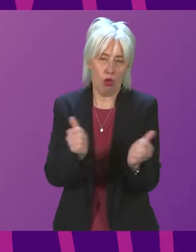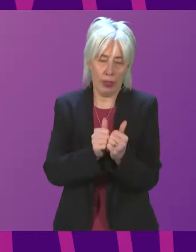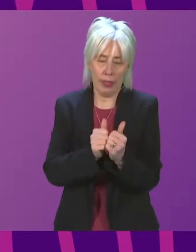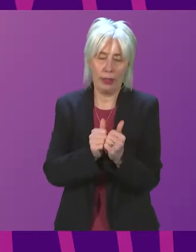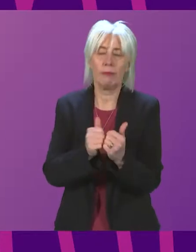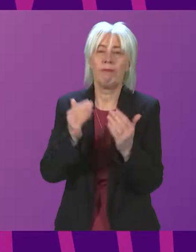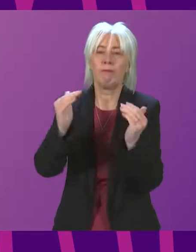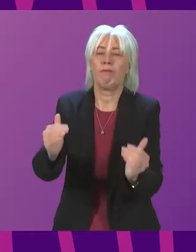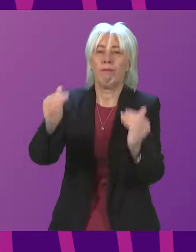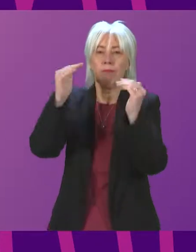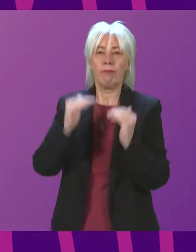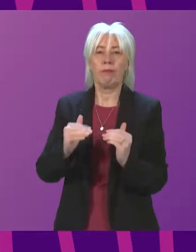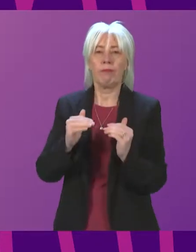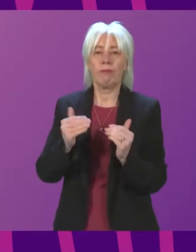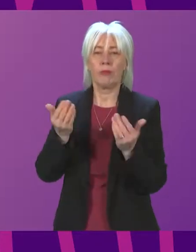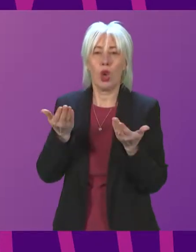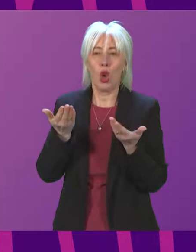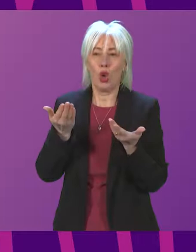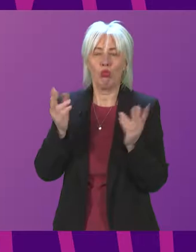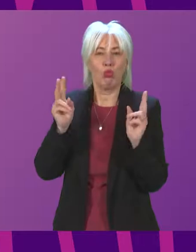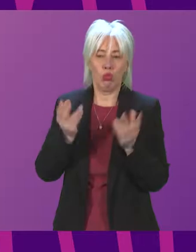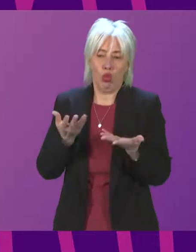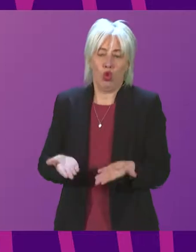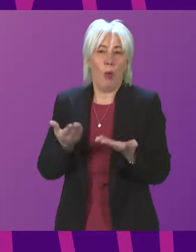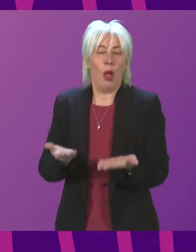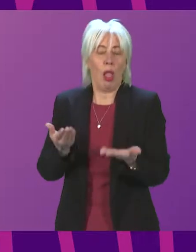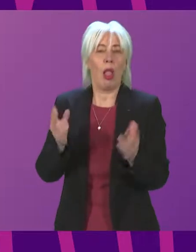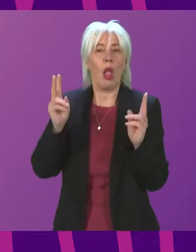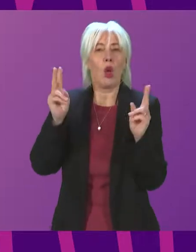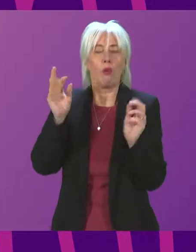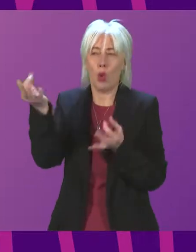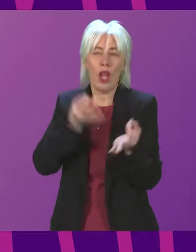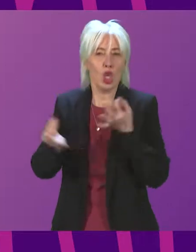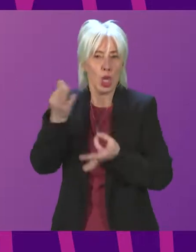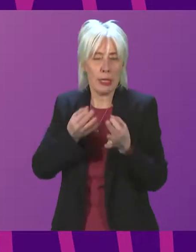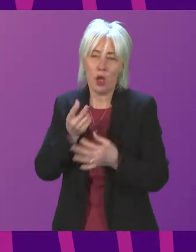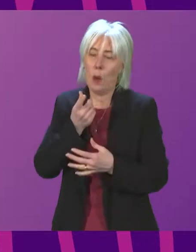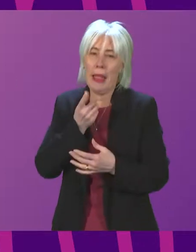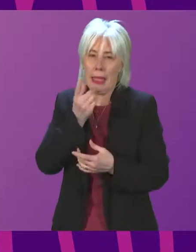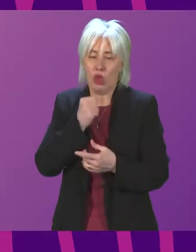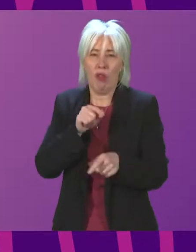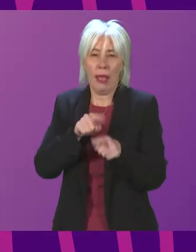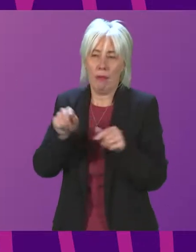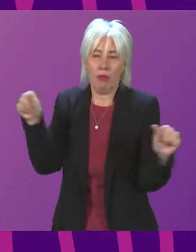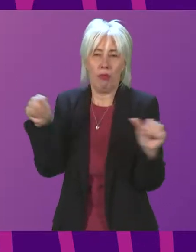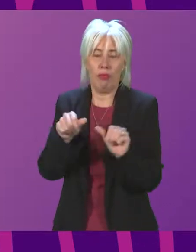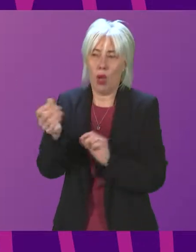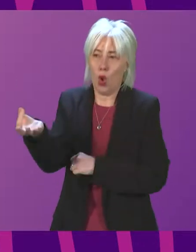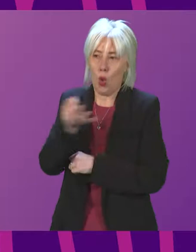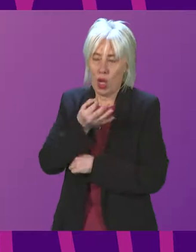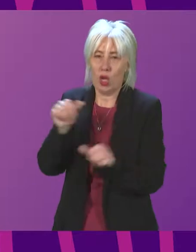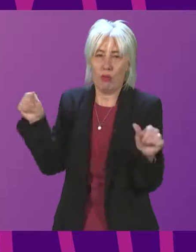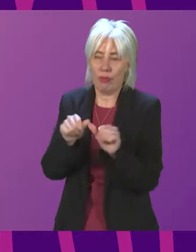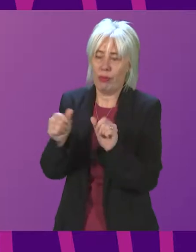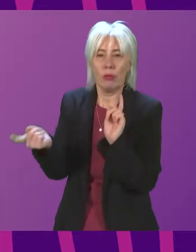item of business is topical questions. In order to get in as many people as possible, short and succinct questions and answers to match would be appreciated.